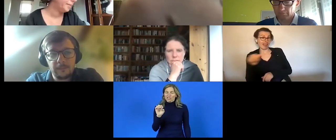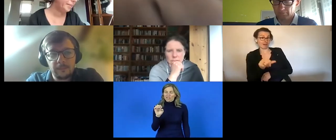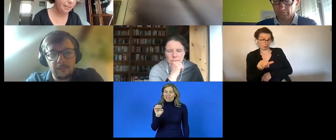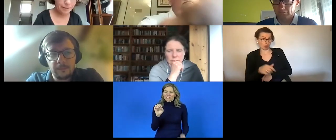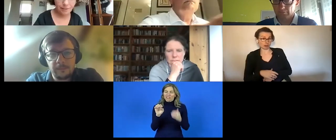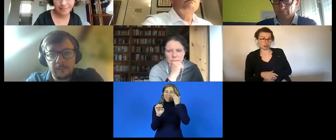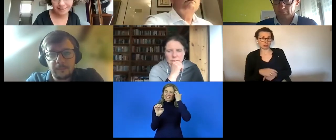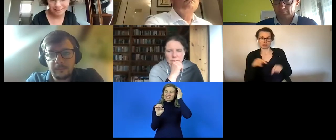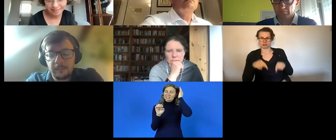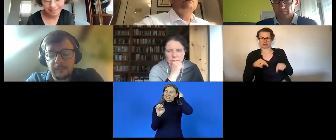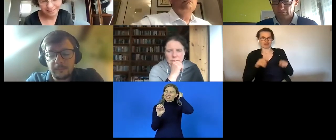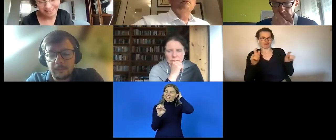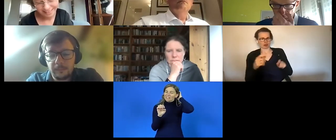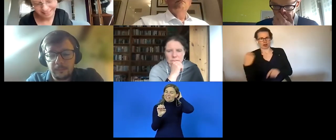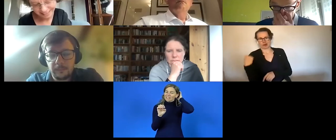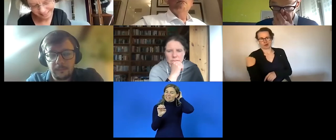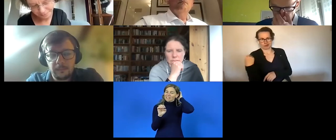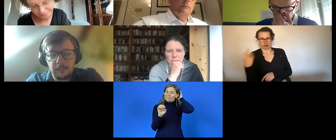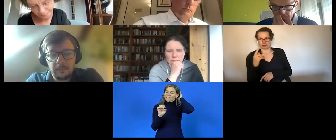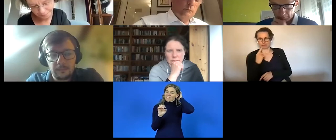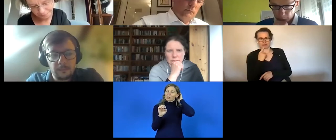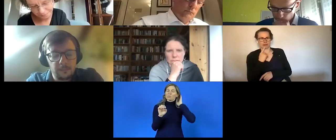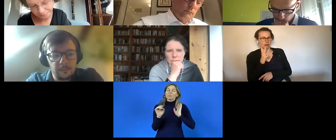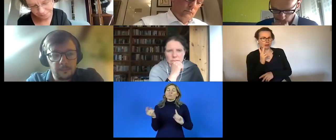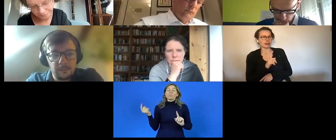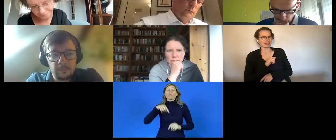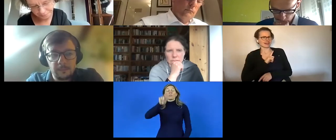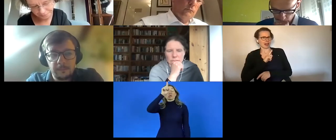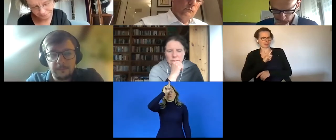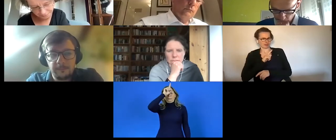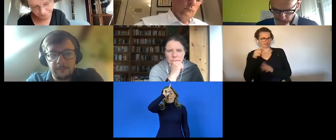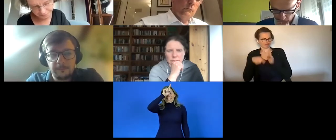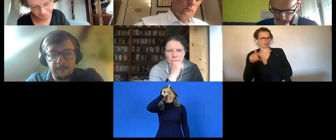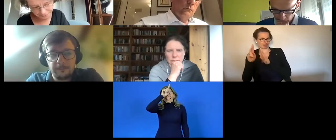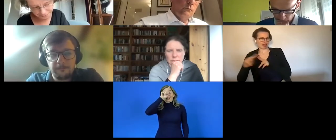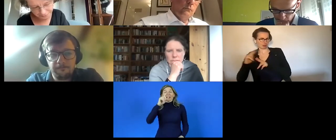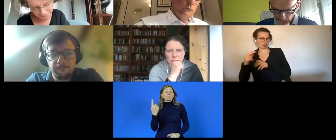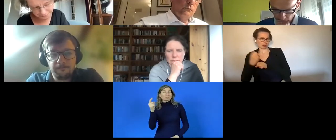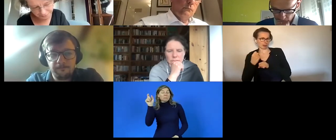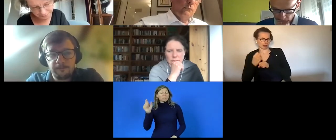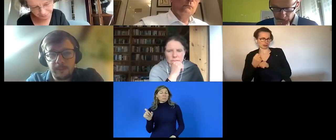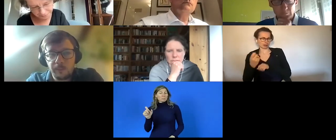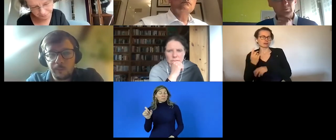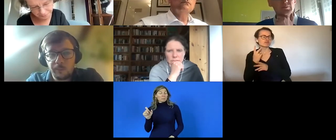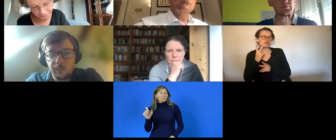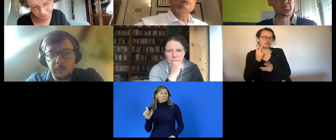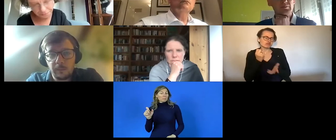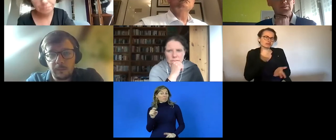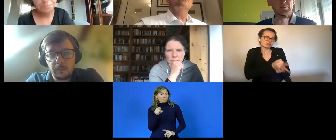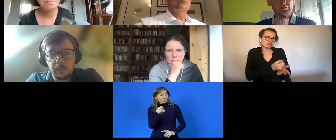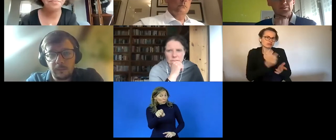germany from erford i was pointed to this webinar